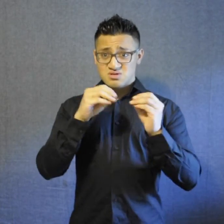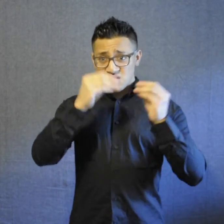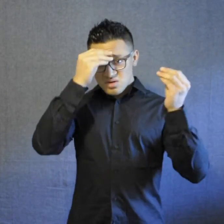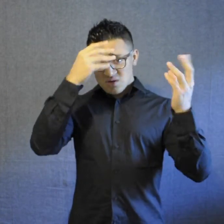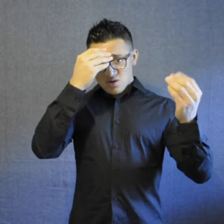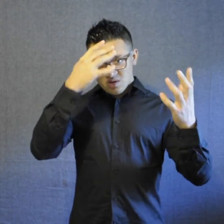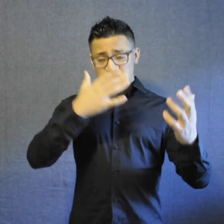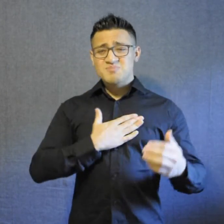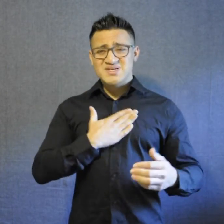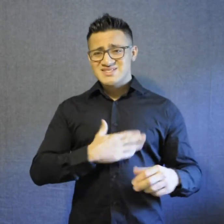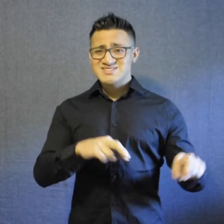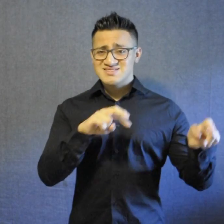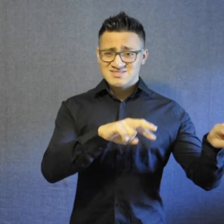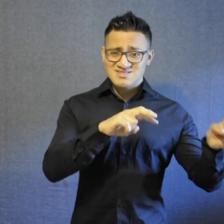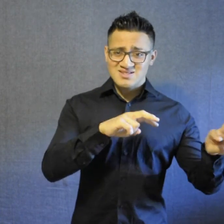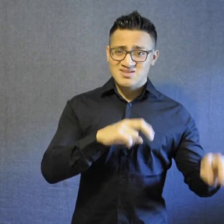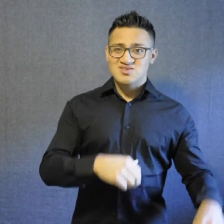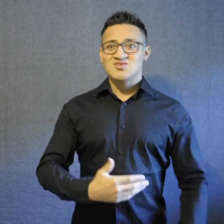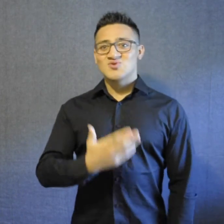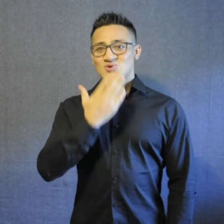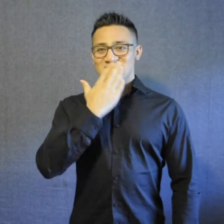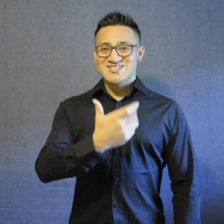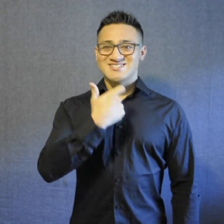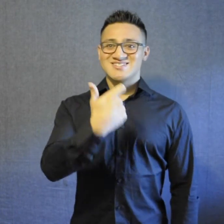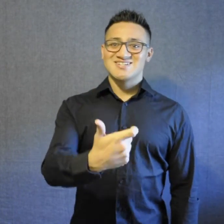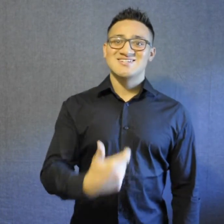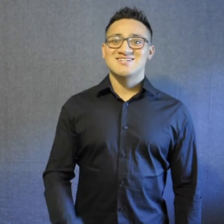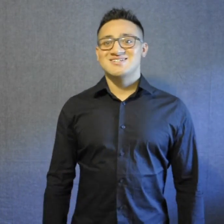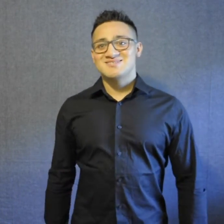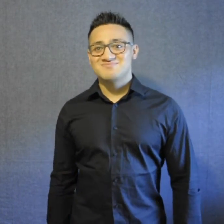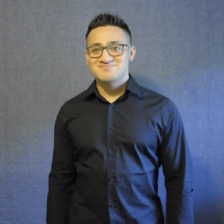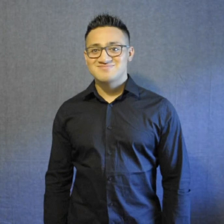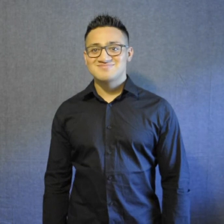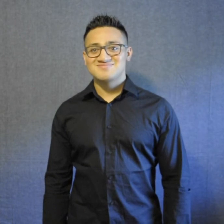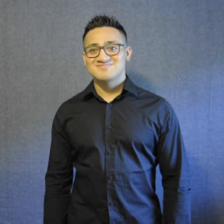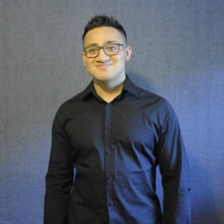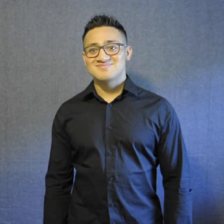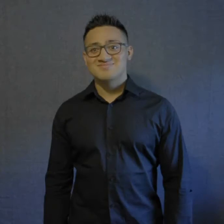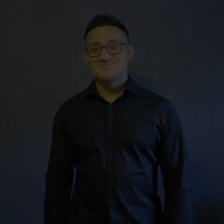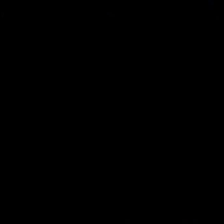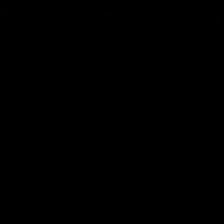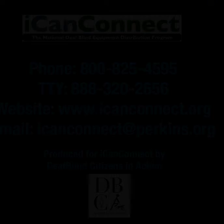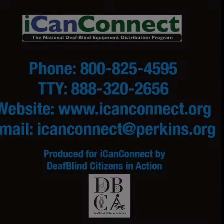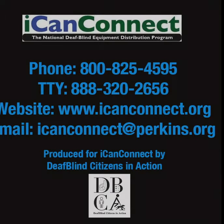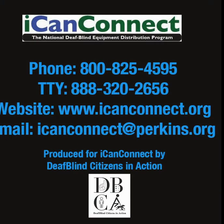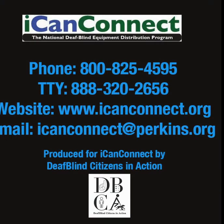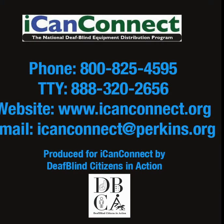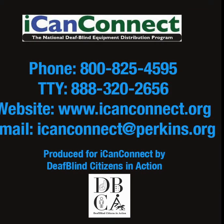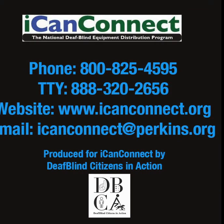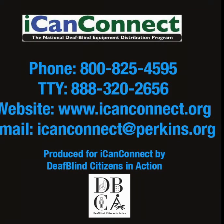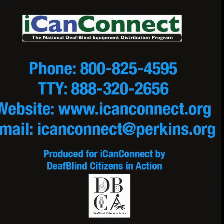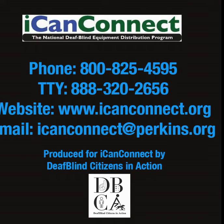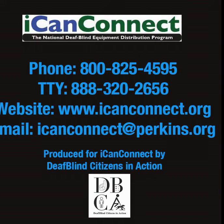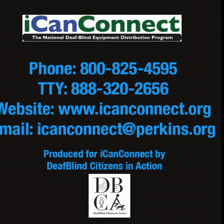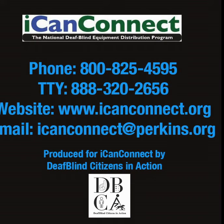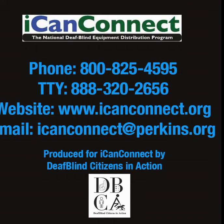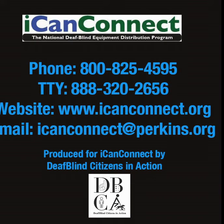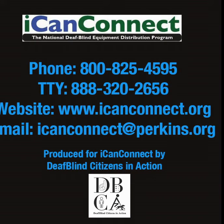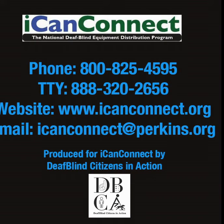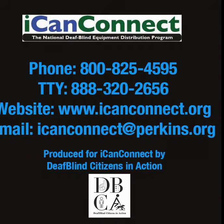If you need more information, please contact them in one of the ways listed at the end of this video. Thank you for watching. iCanConnect,